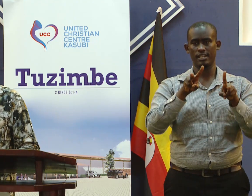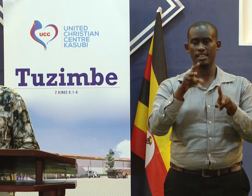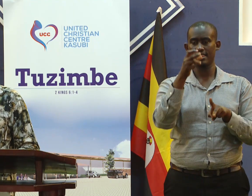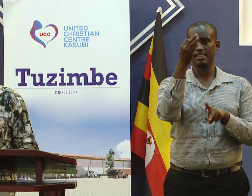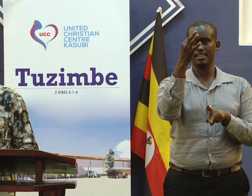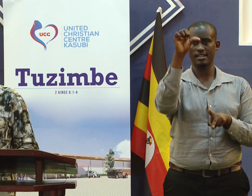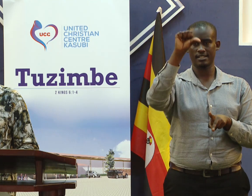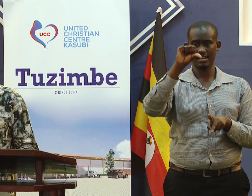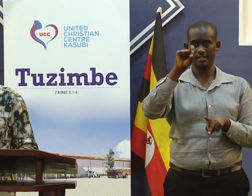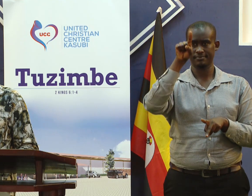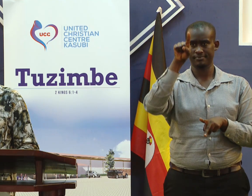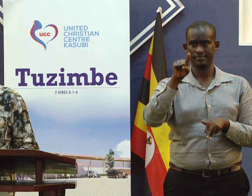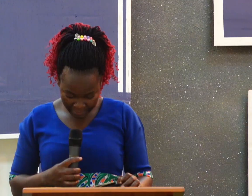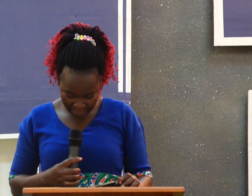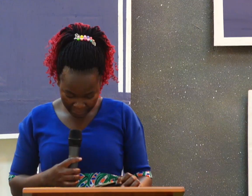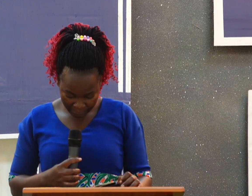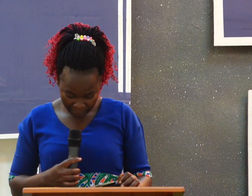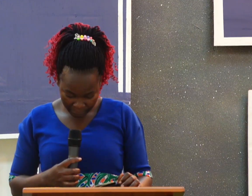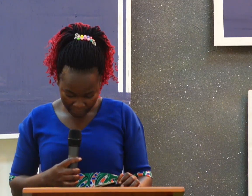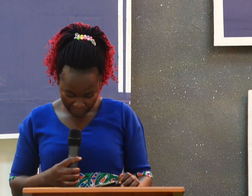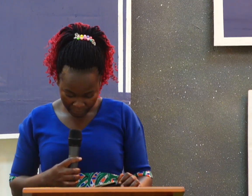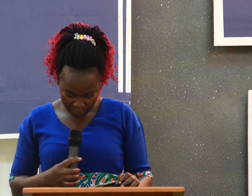Let us begin from verse 8.